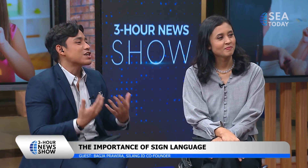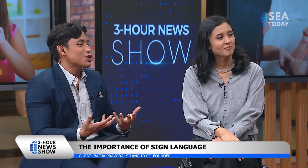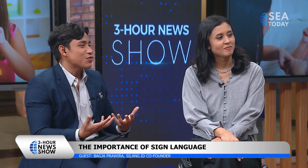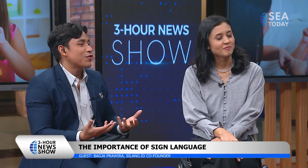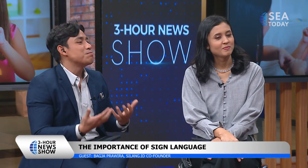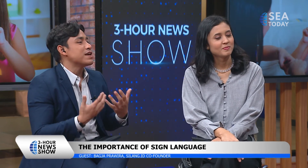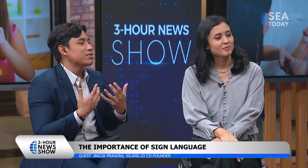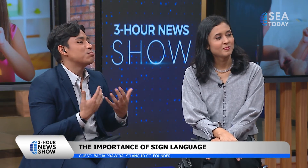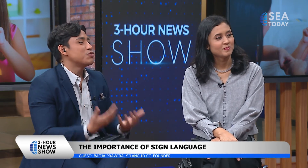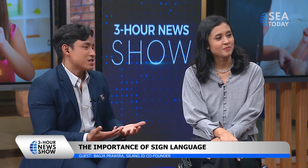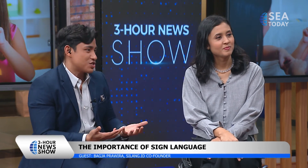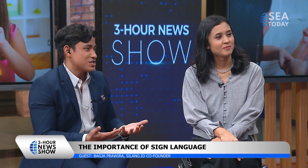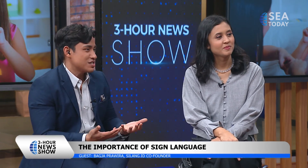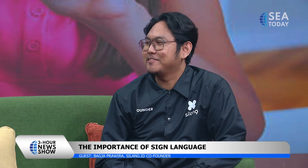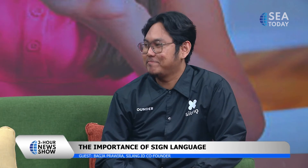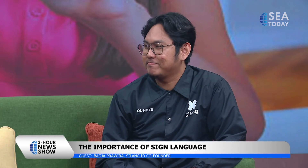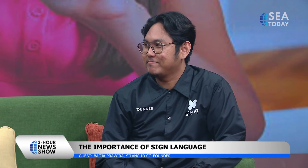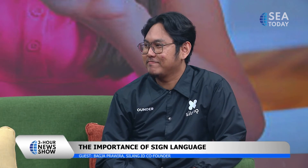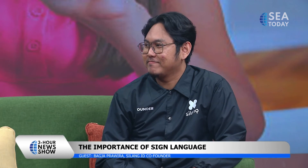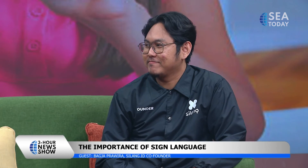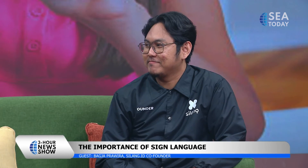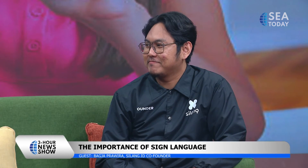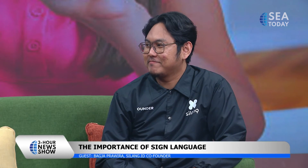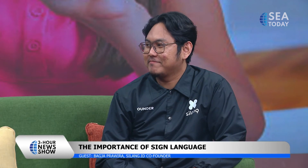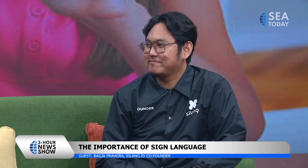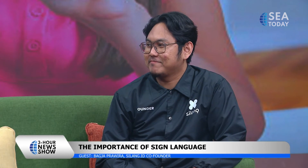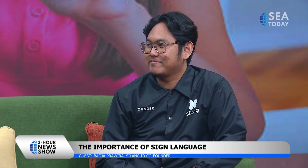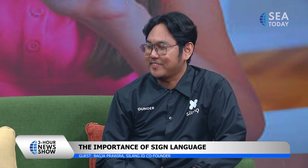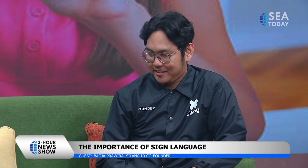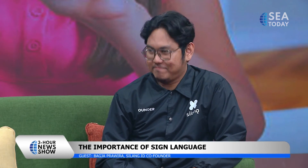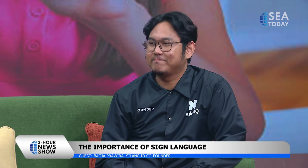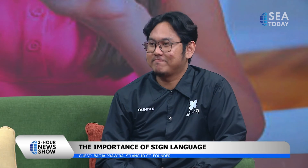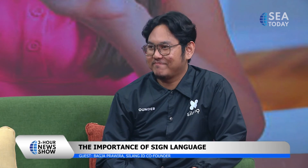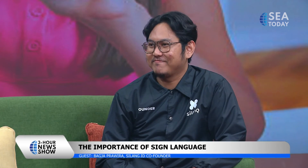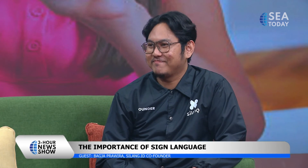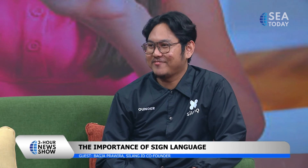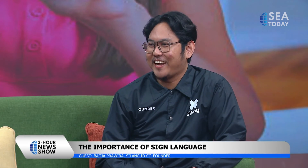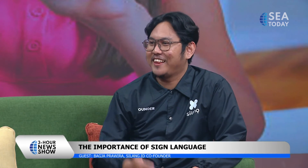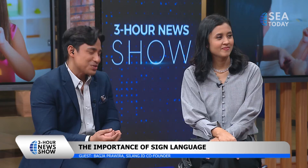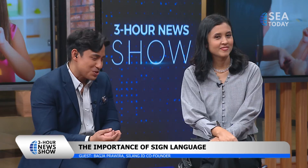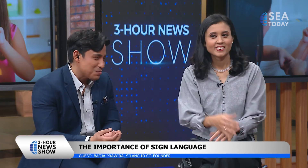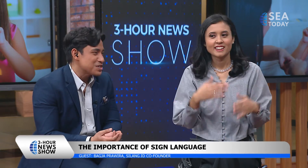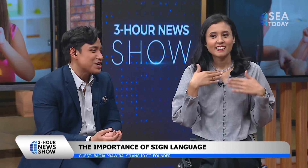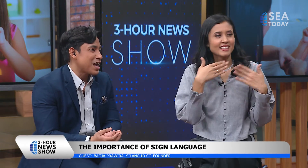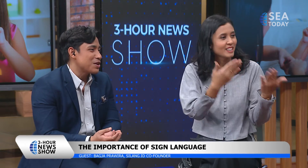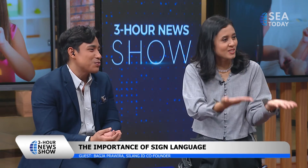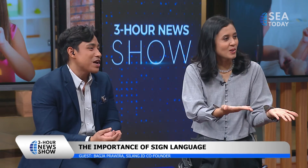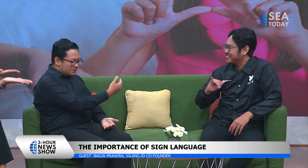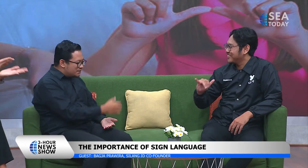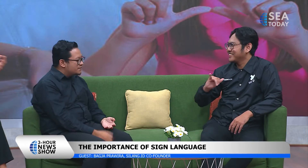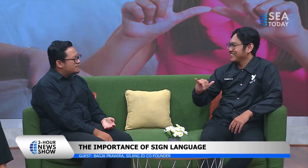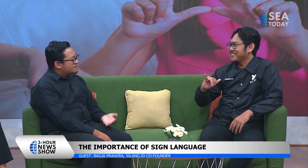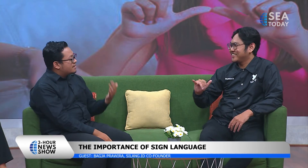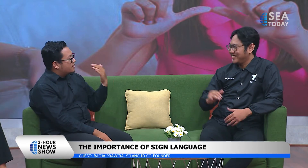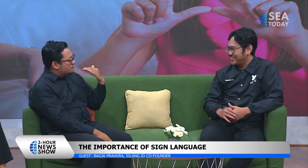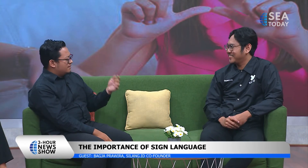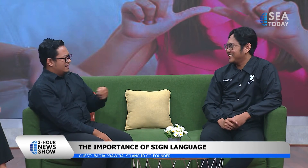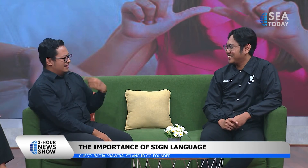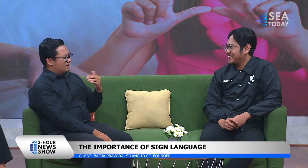you for being the bridge for for us to your community thank you so much and we are waiting for more